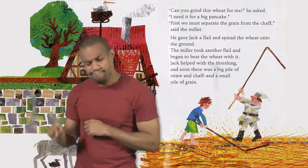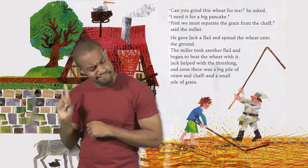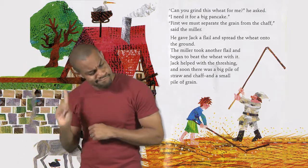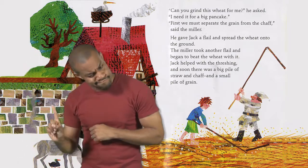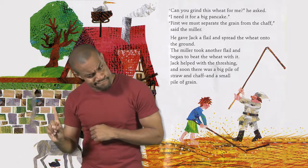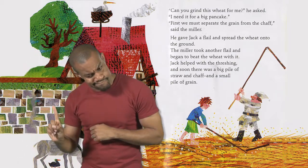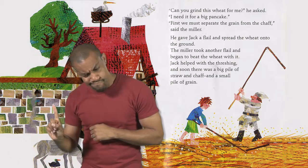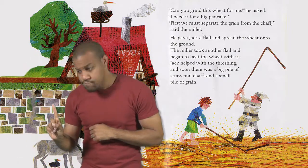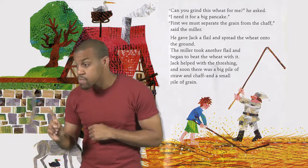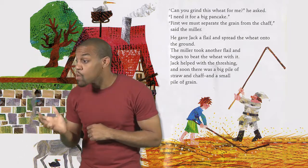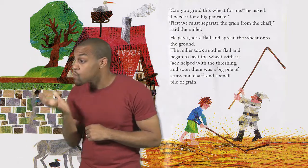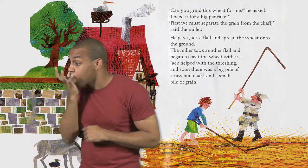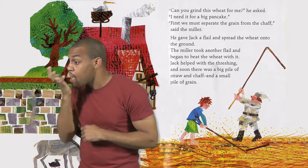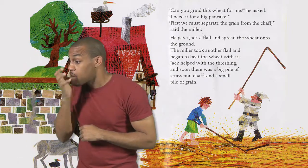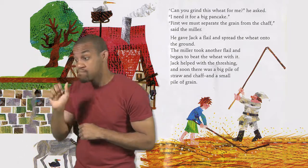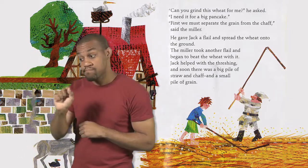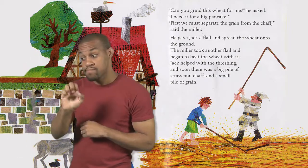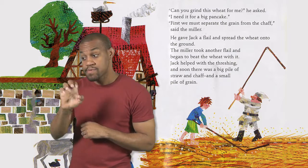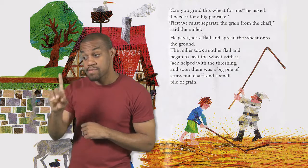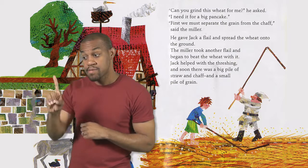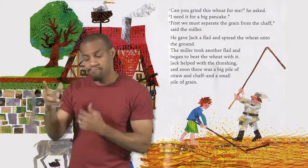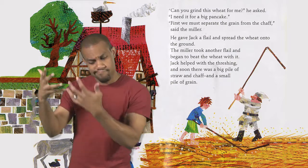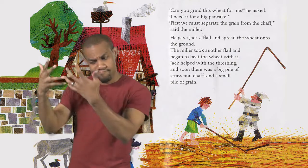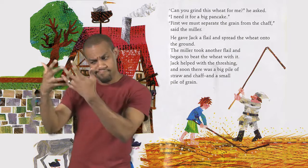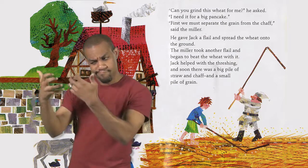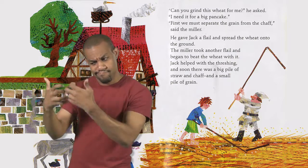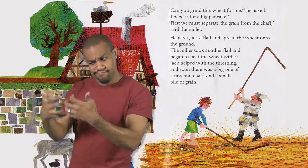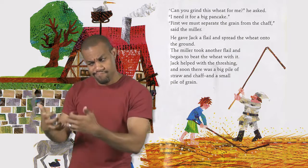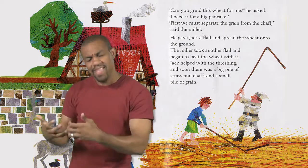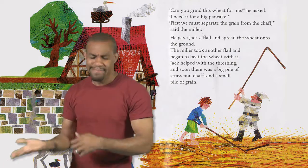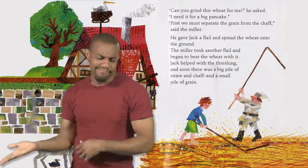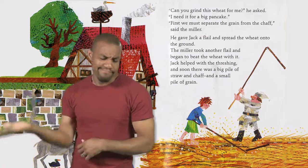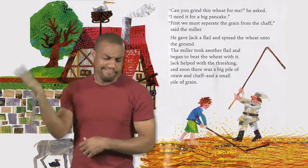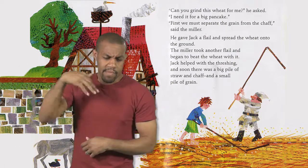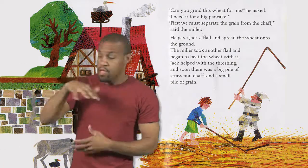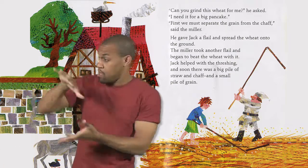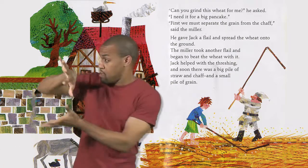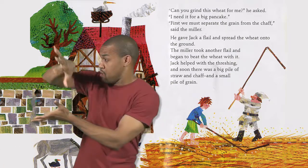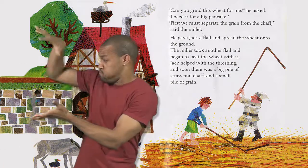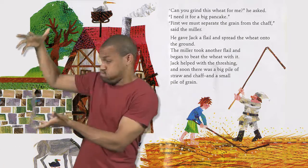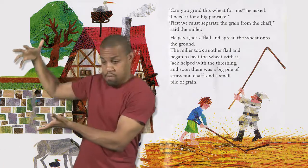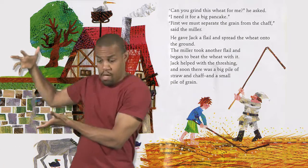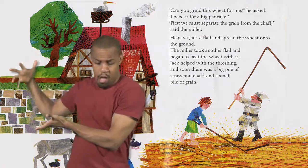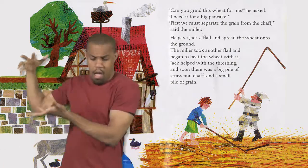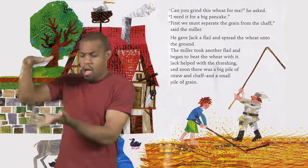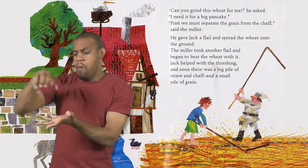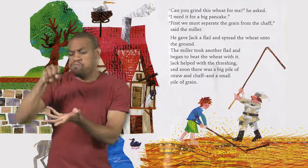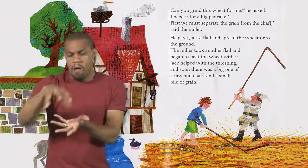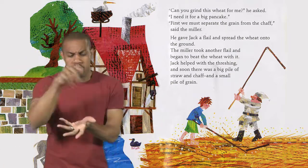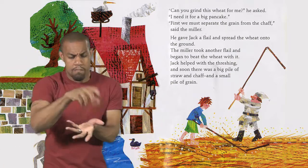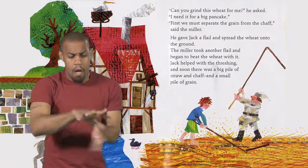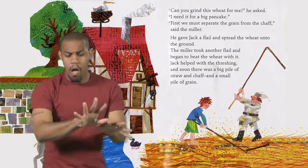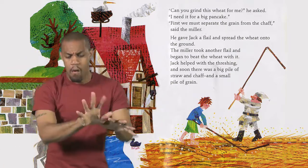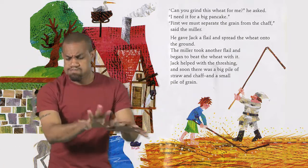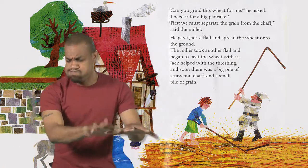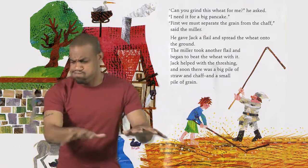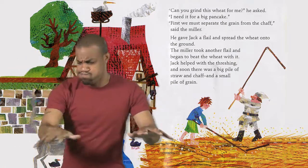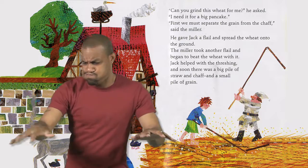we must separate the grain from the chaff, said the miller He gave Jack a flail and spread the wheat